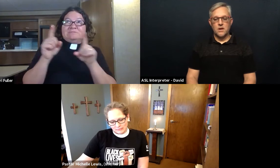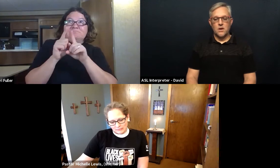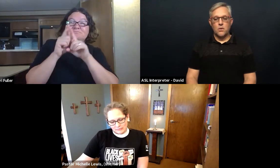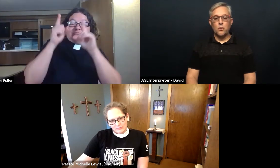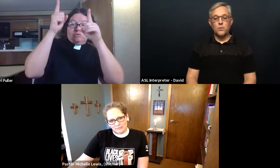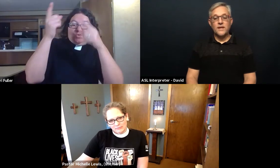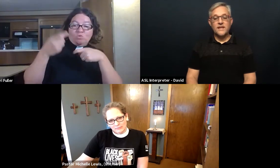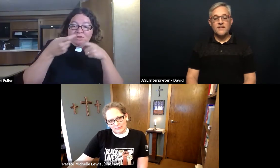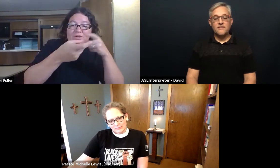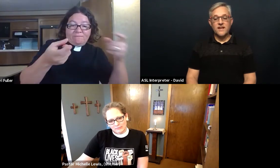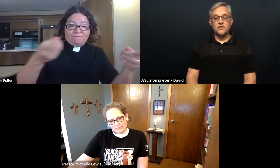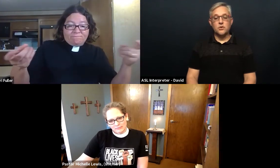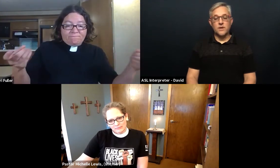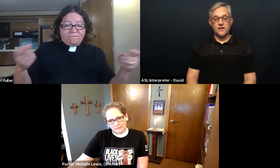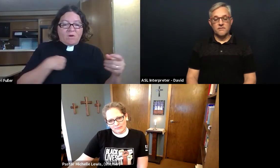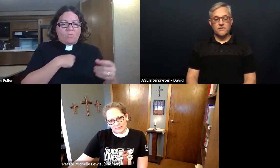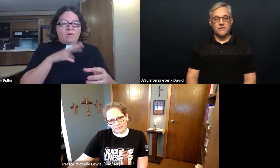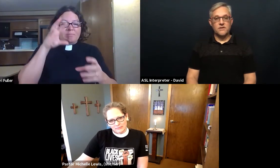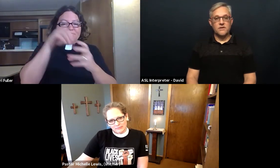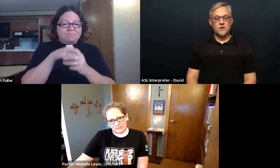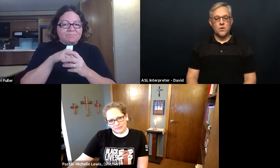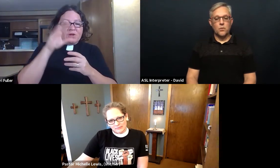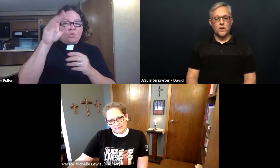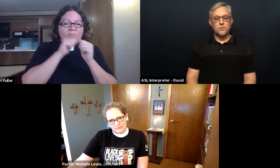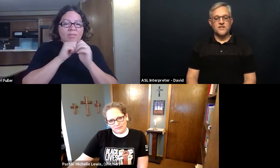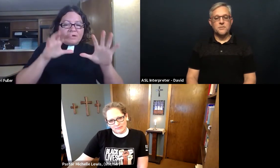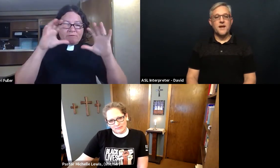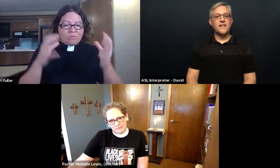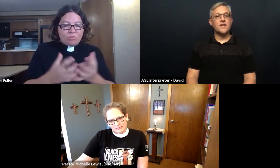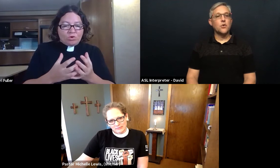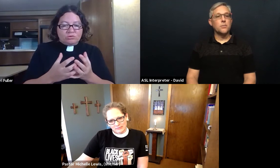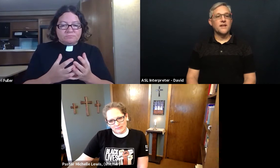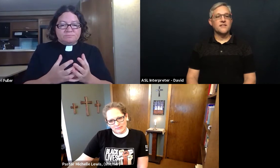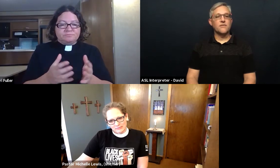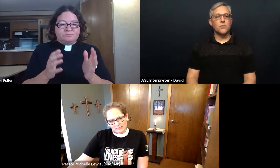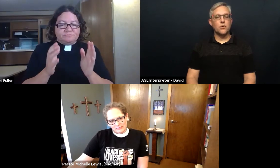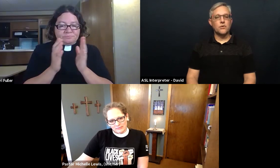when we give as you give we are participating in your blessing of the world